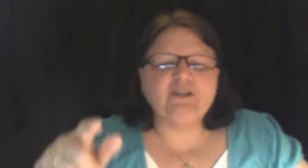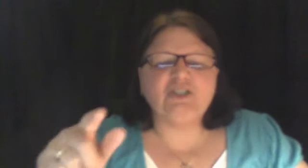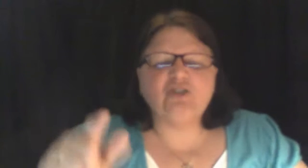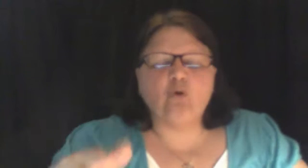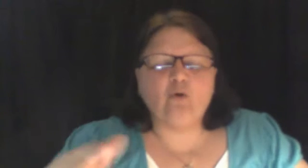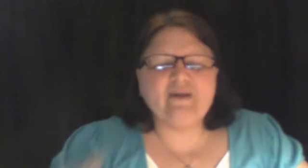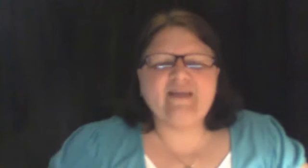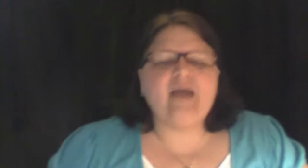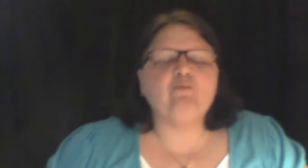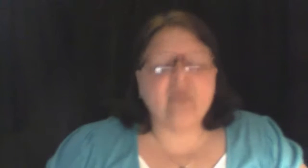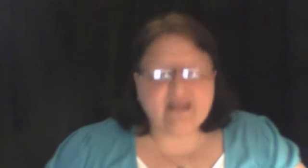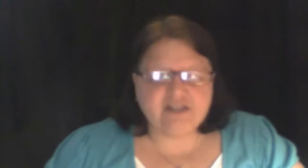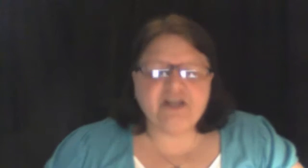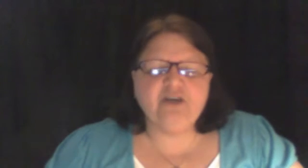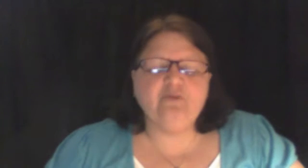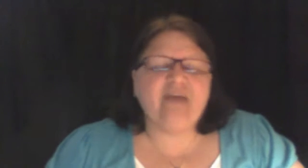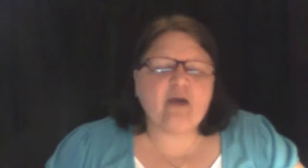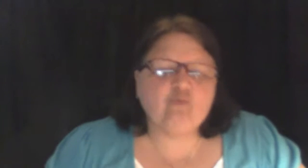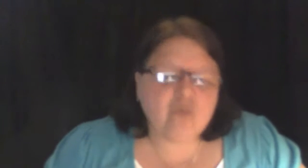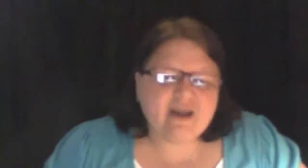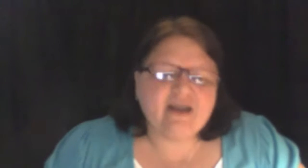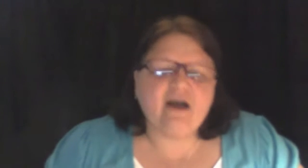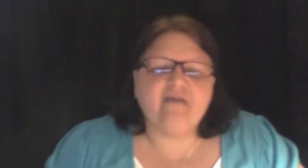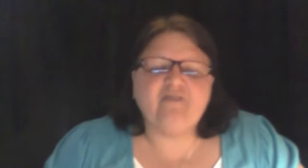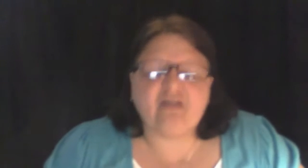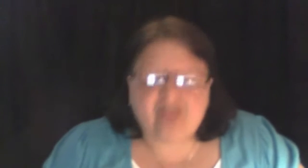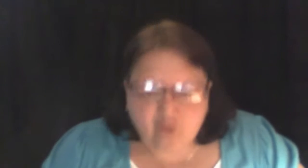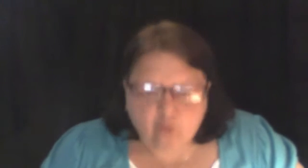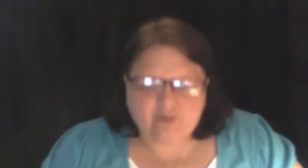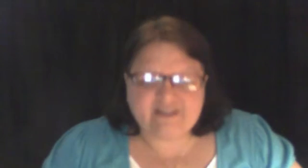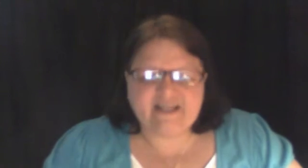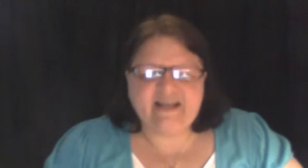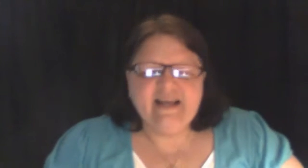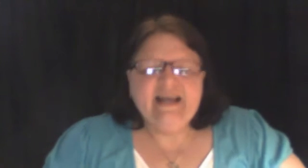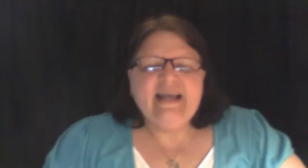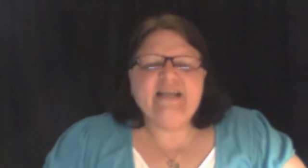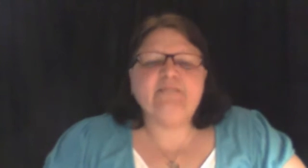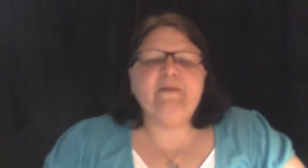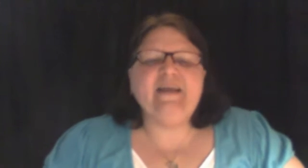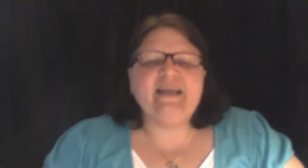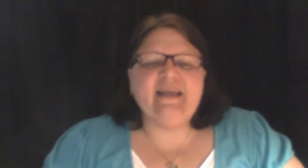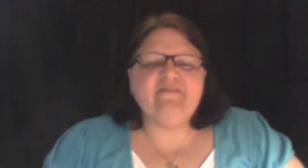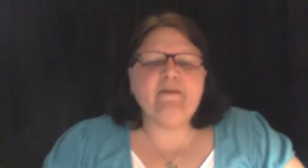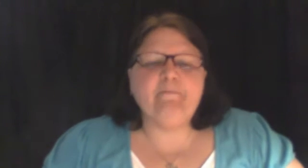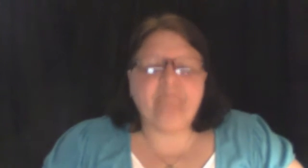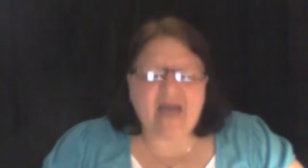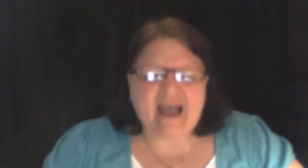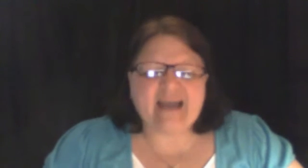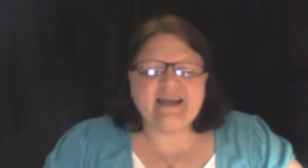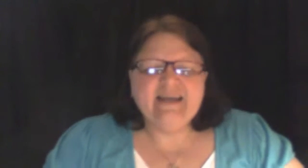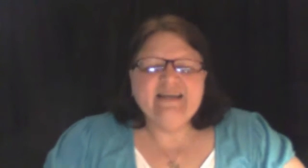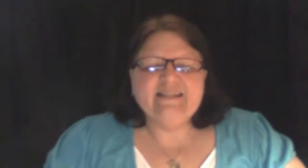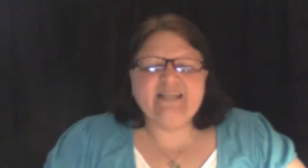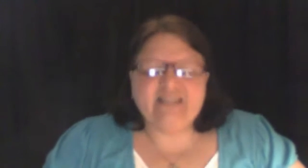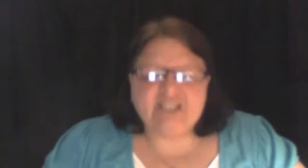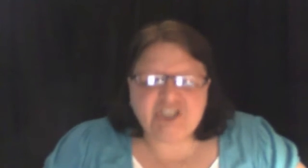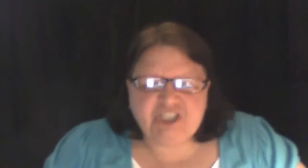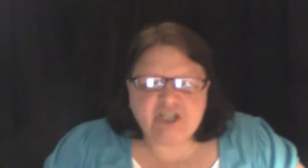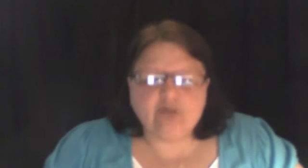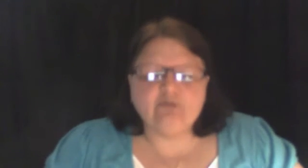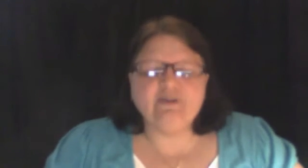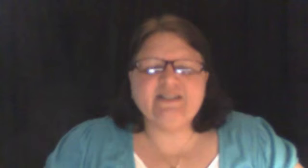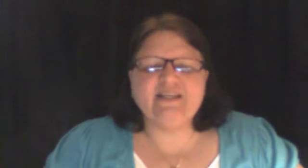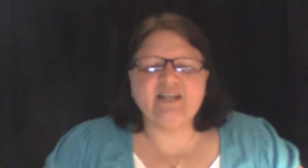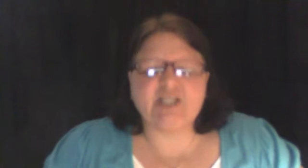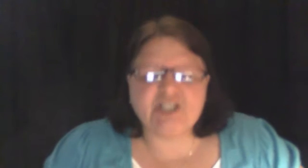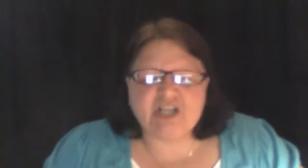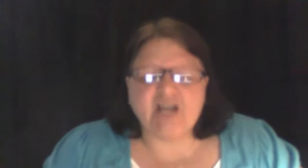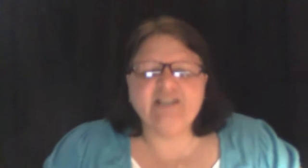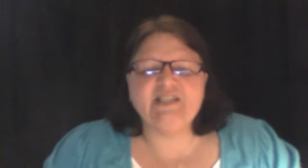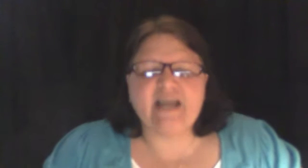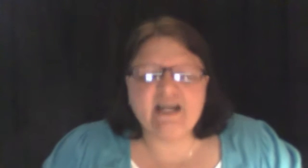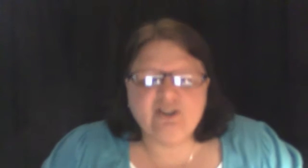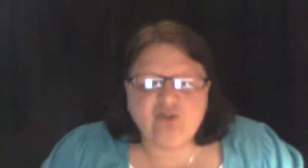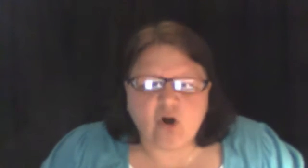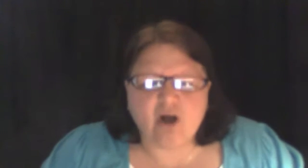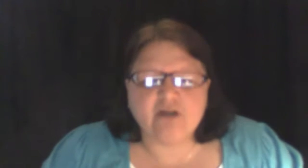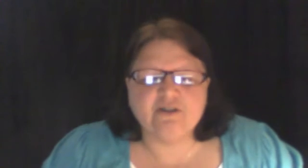restoring that ring to you. That ring of authority is being given back to the children, to the sons and daughters